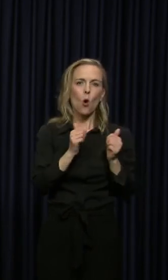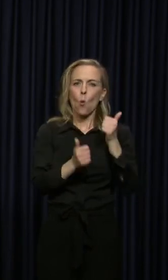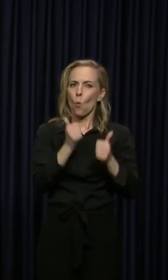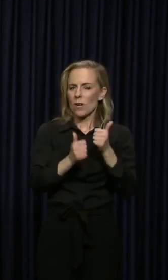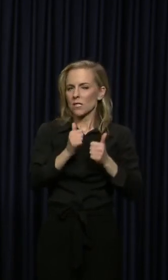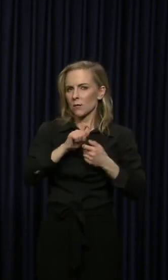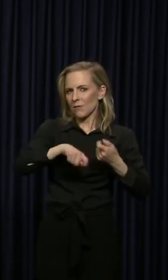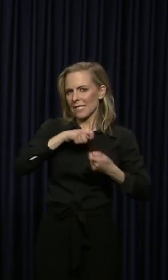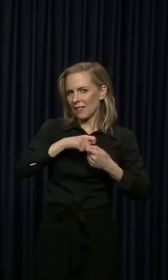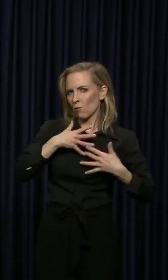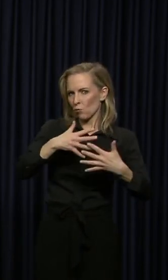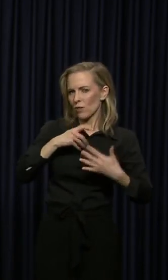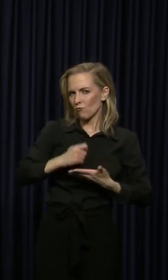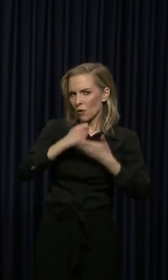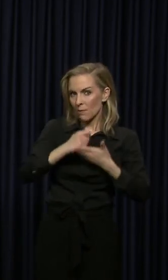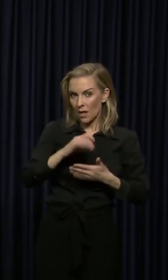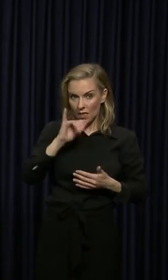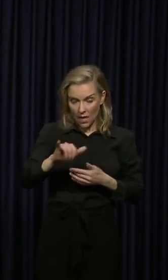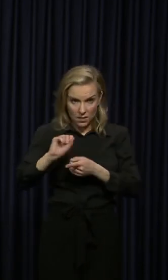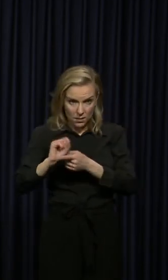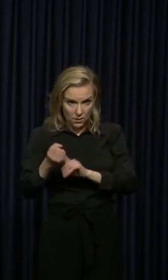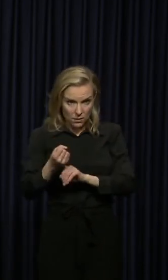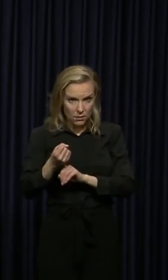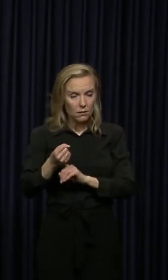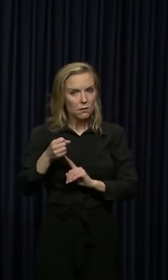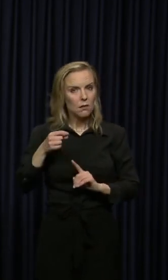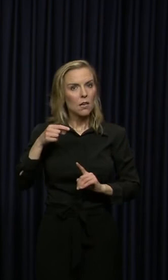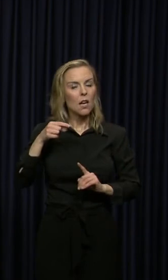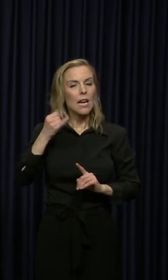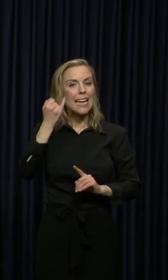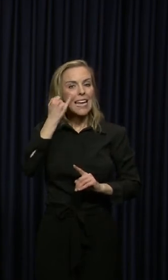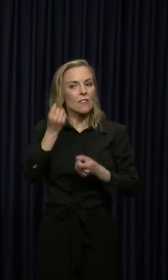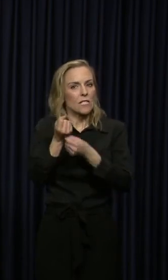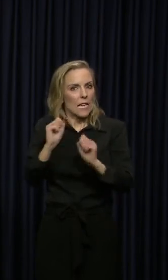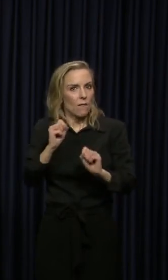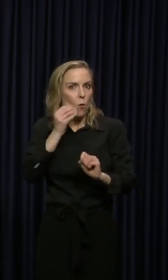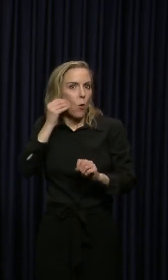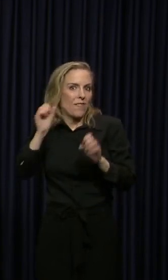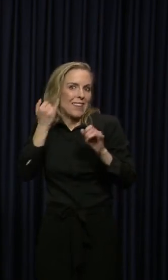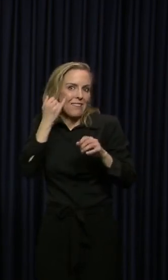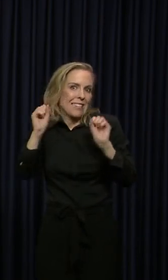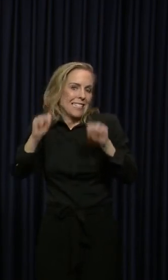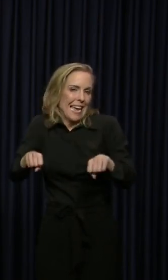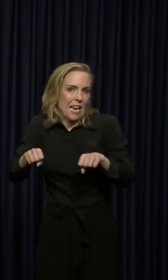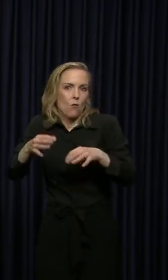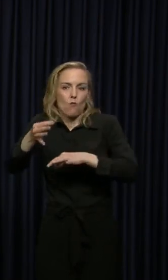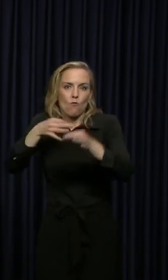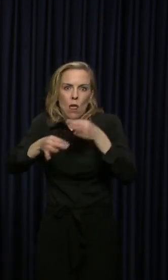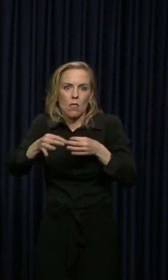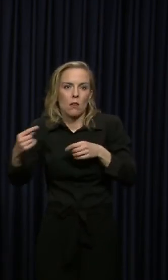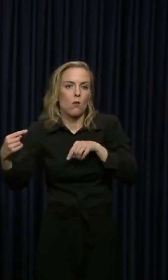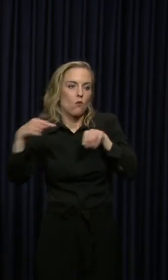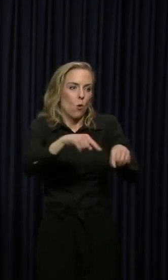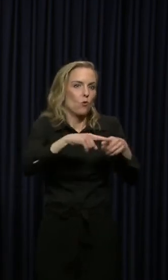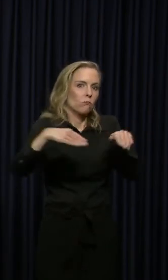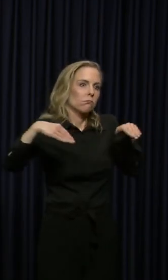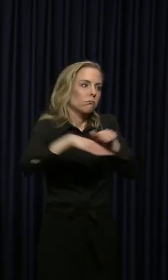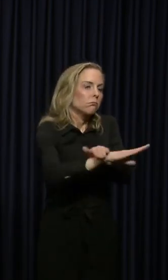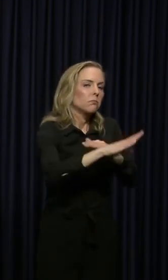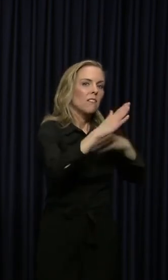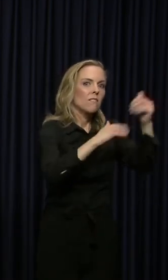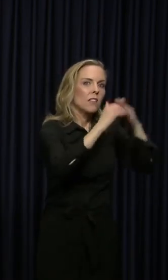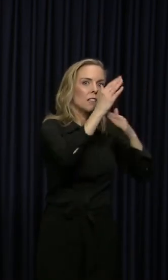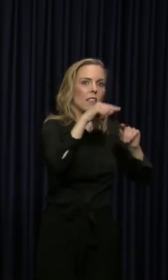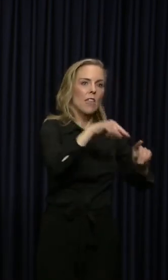home. And if that's the case, that individual would be safer at home than going to a facility where potentially if multiple